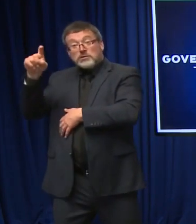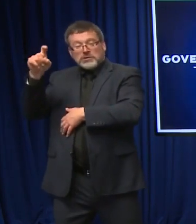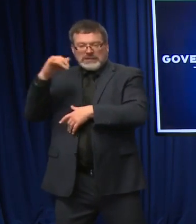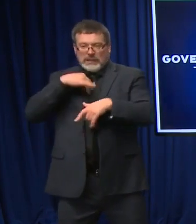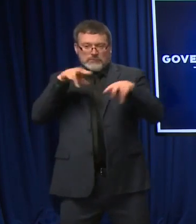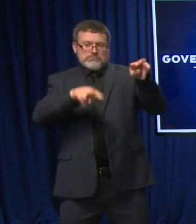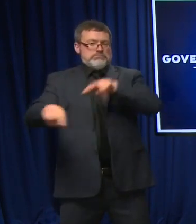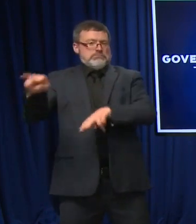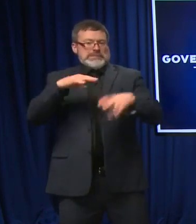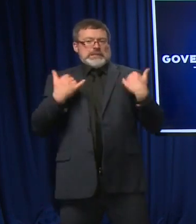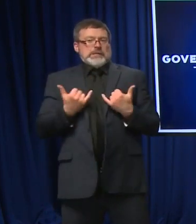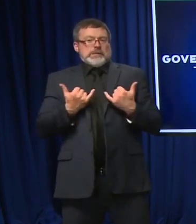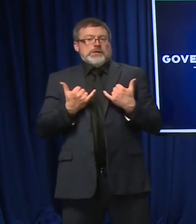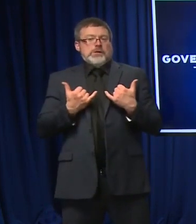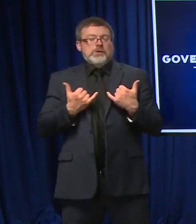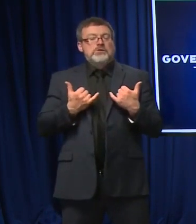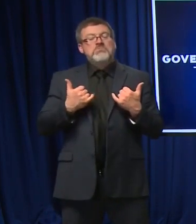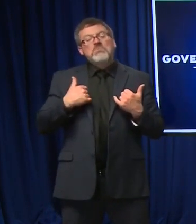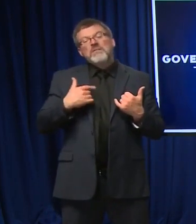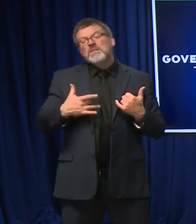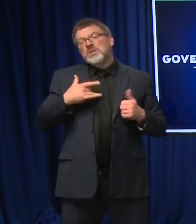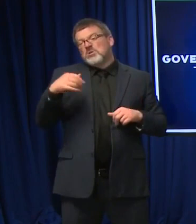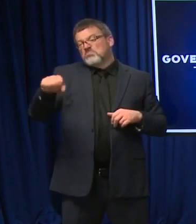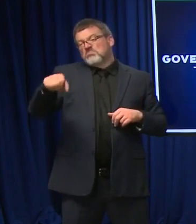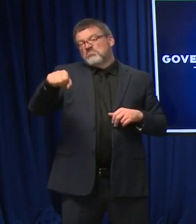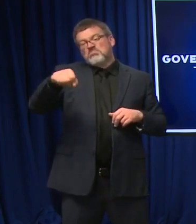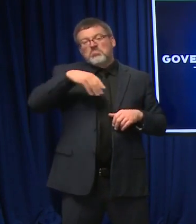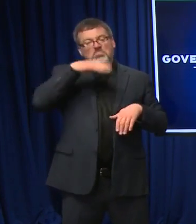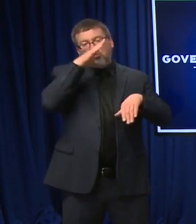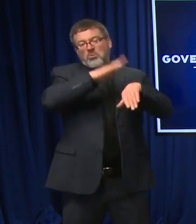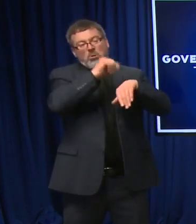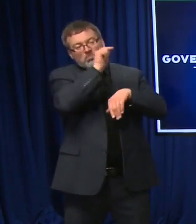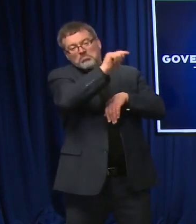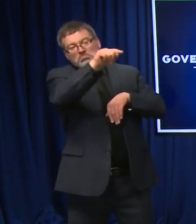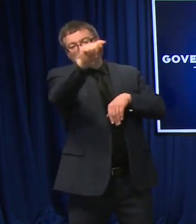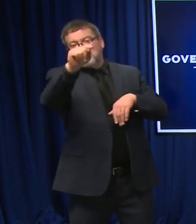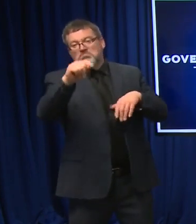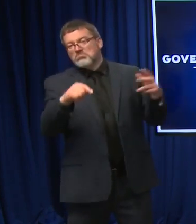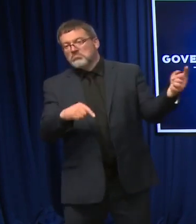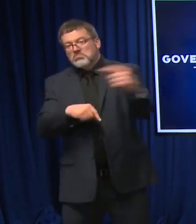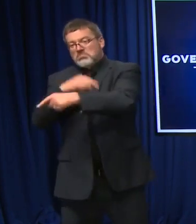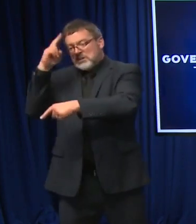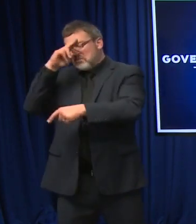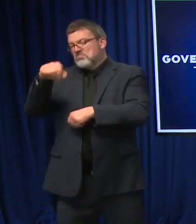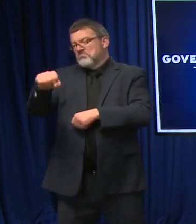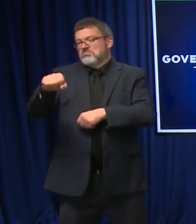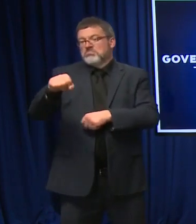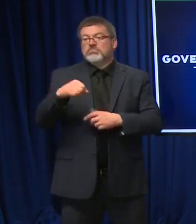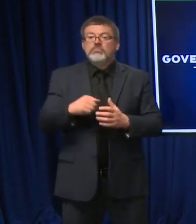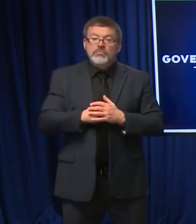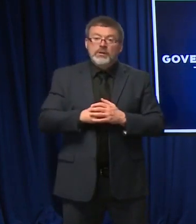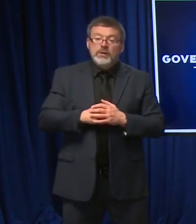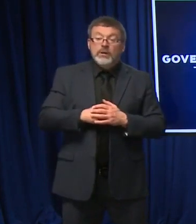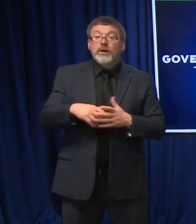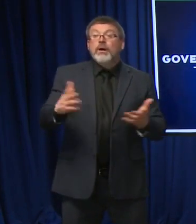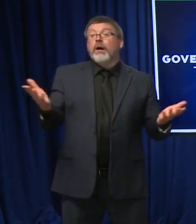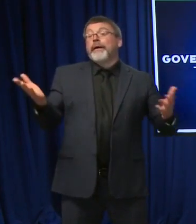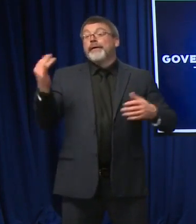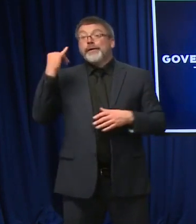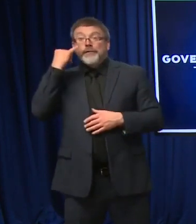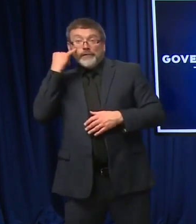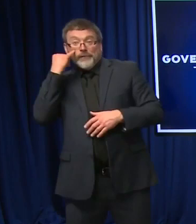need will likely be there. When I call up the National Guard, it could potentially be for weeks or even months.